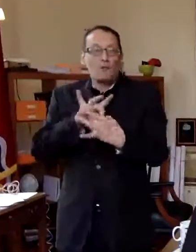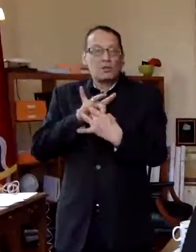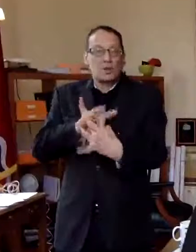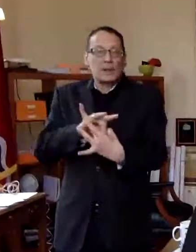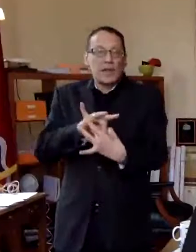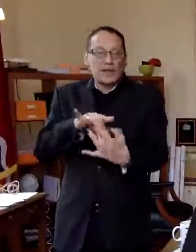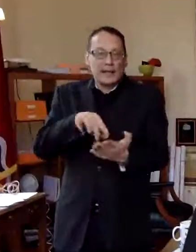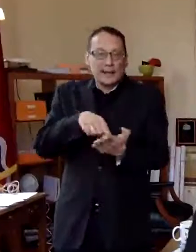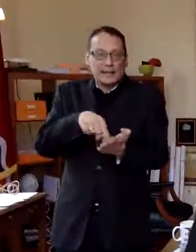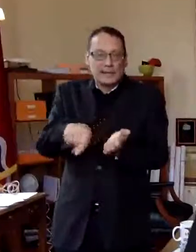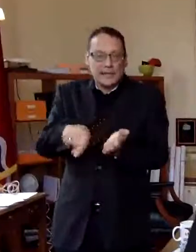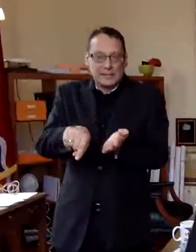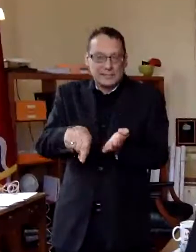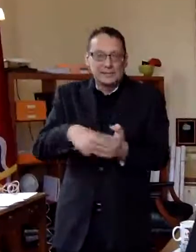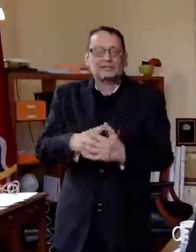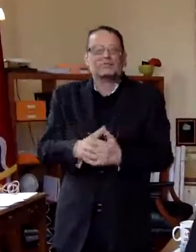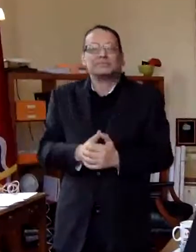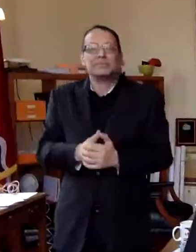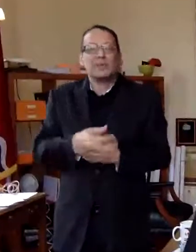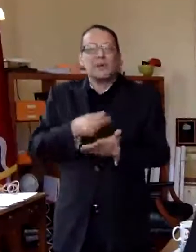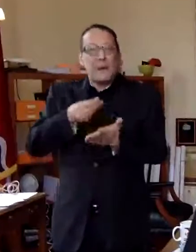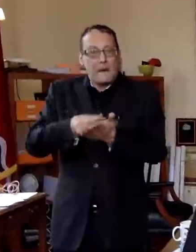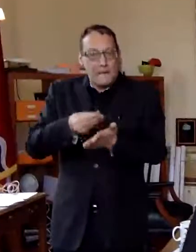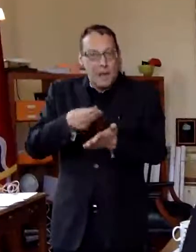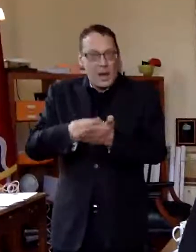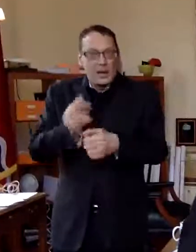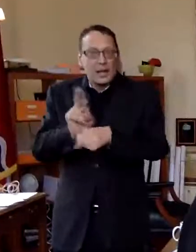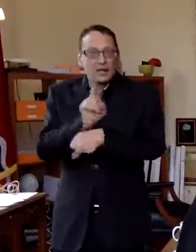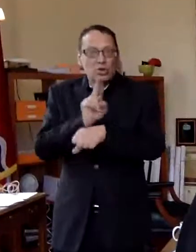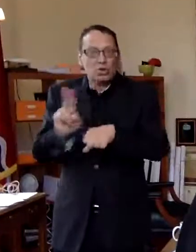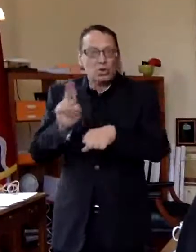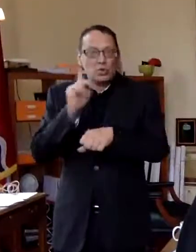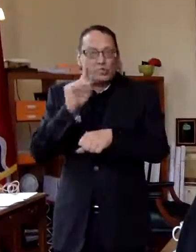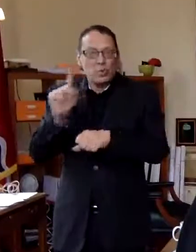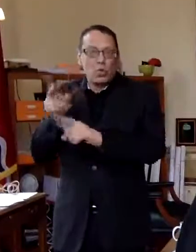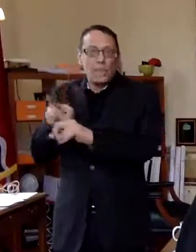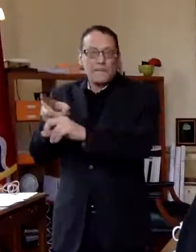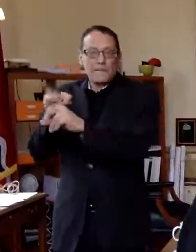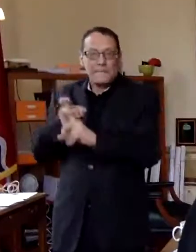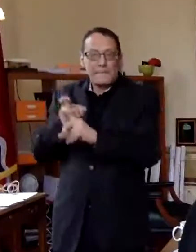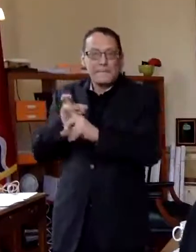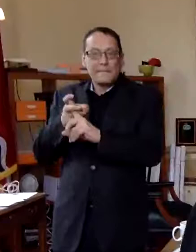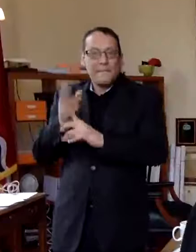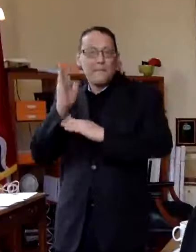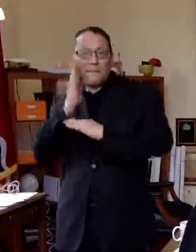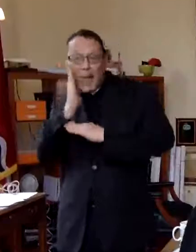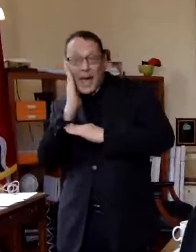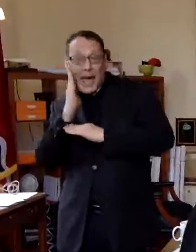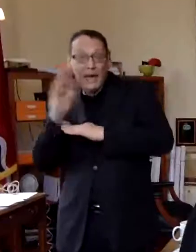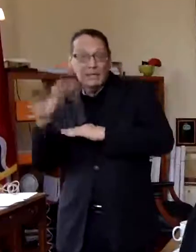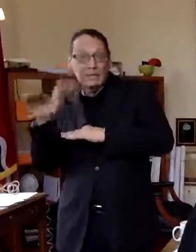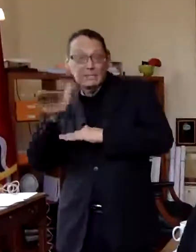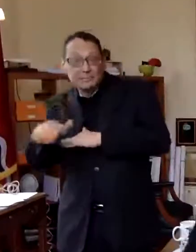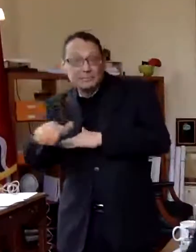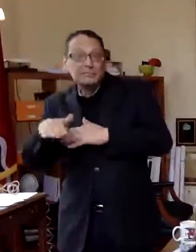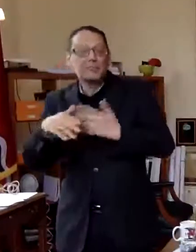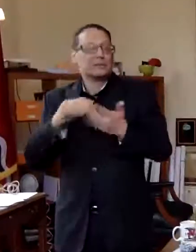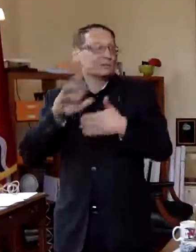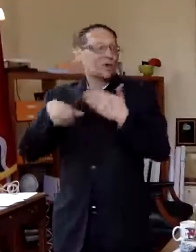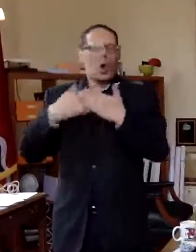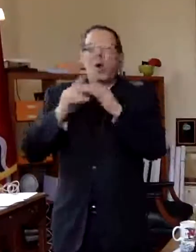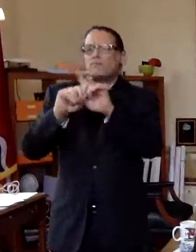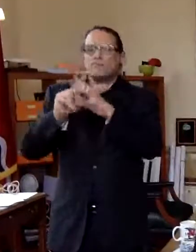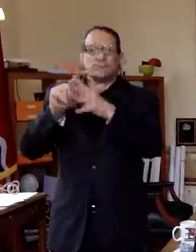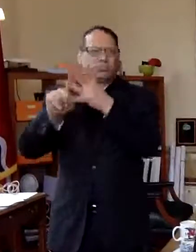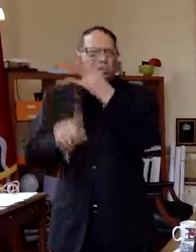money that we've paid to uh uh procure additional beds for unhoused all of those